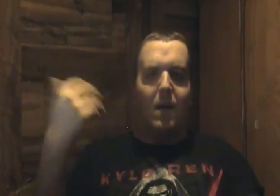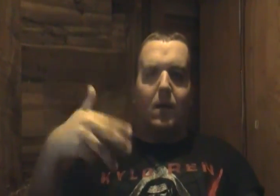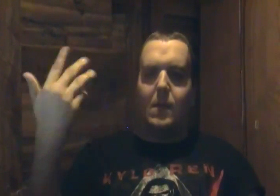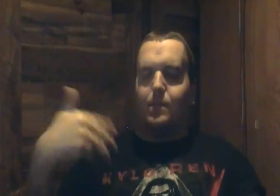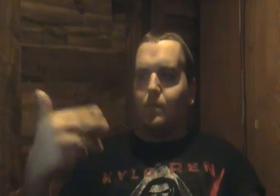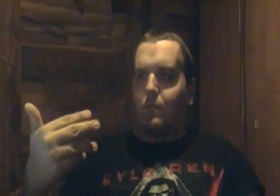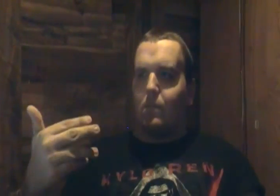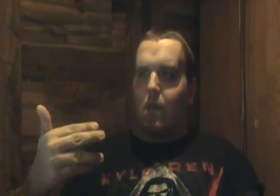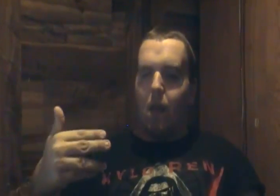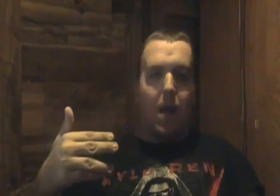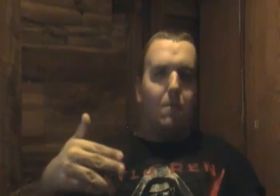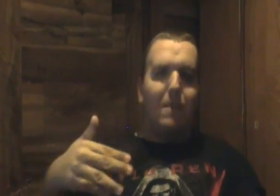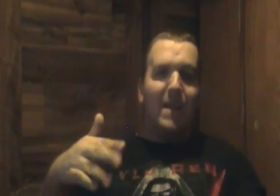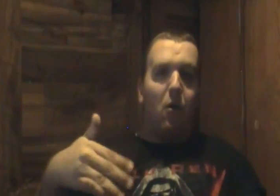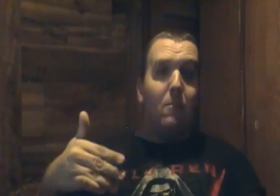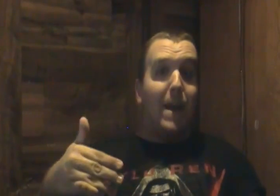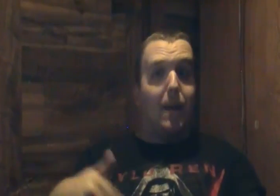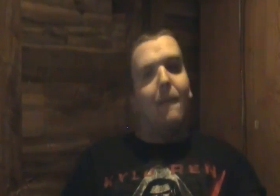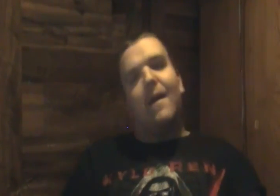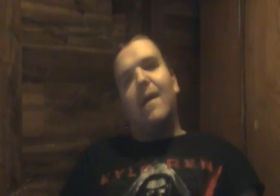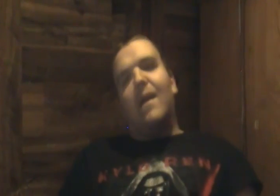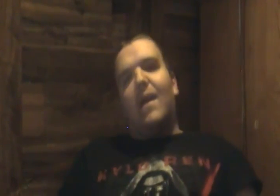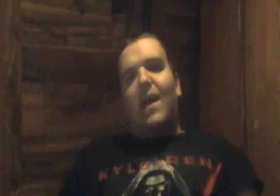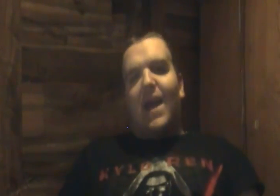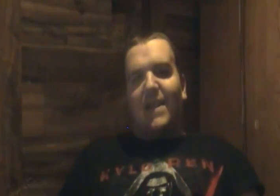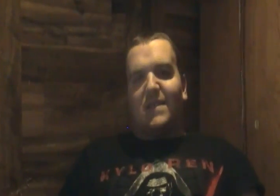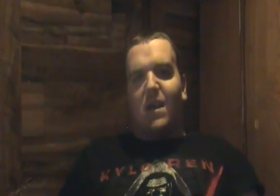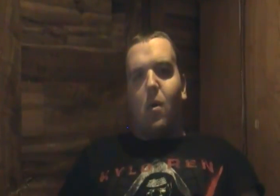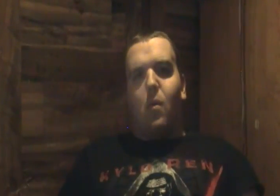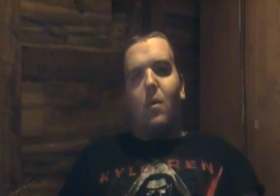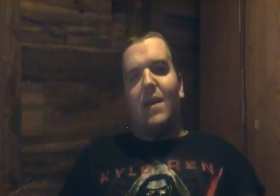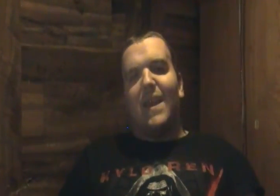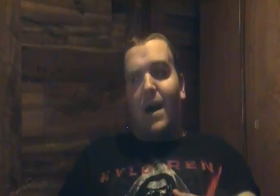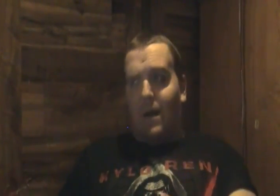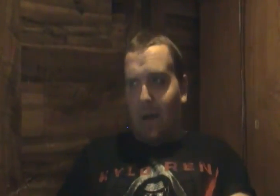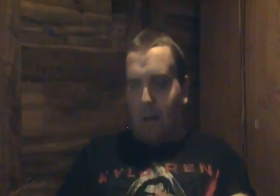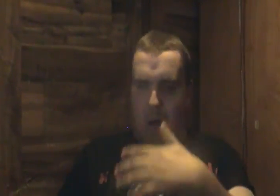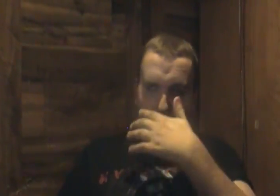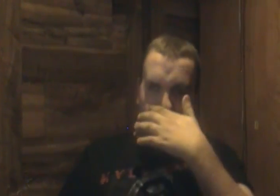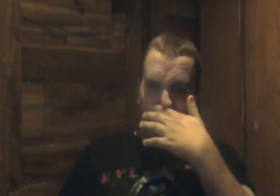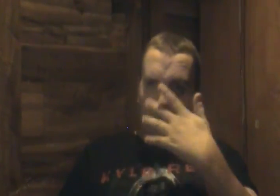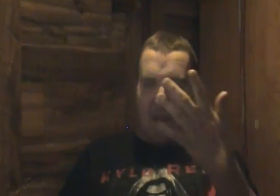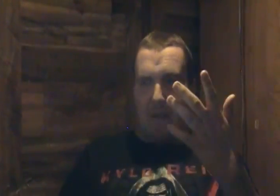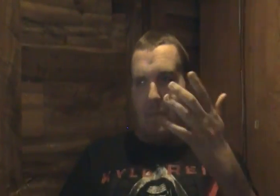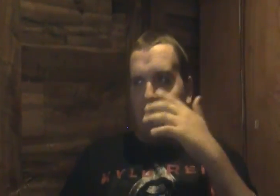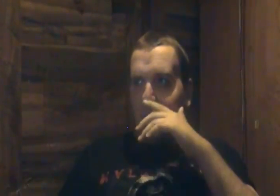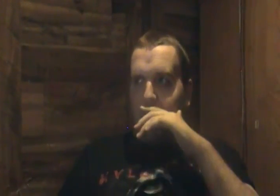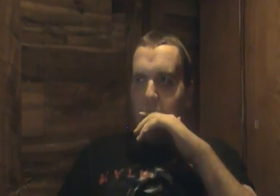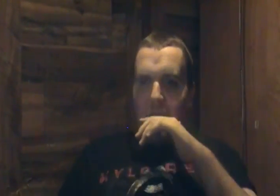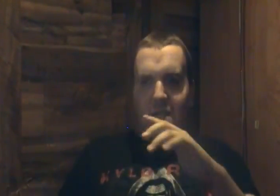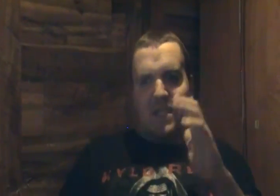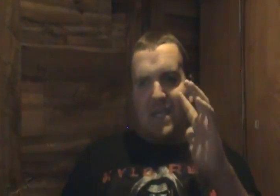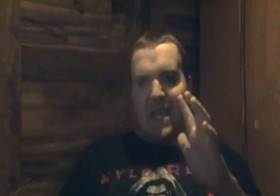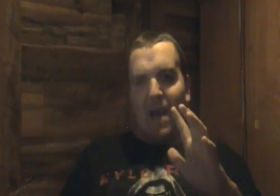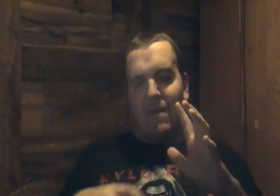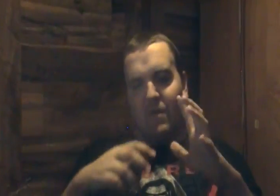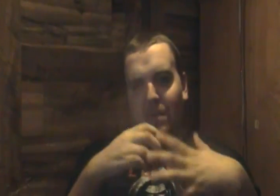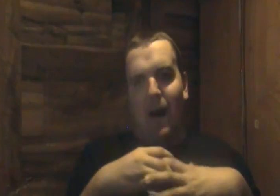back to omeg and so yeah um then just in time for the